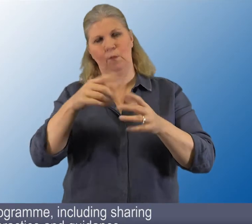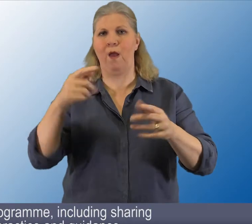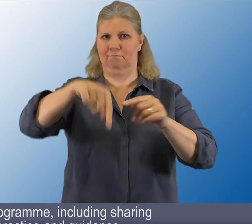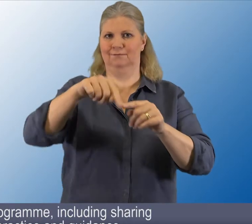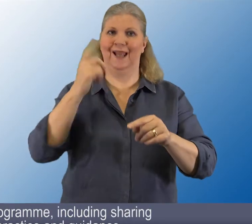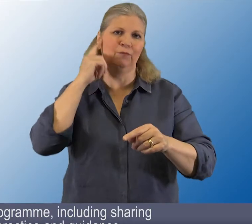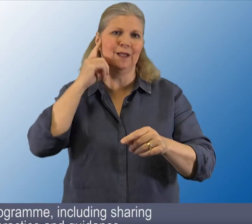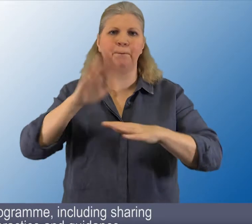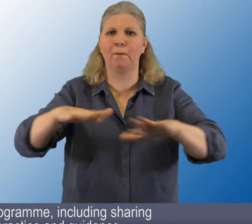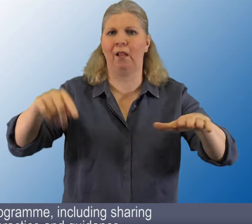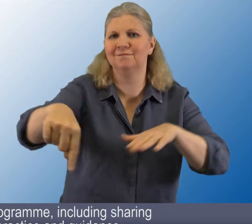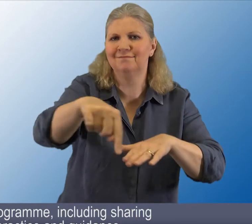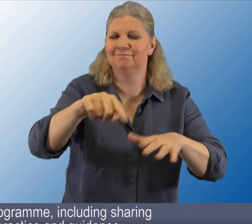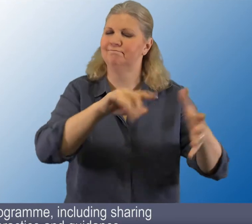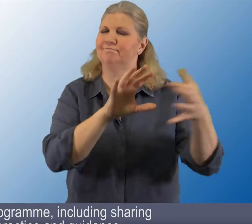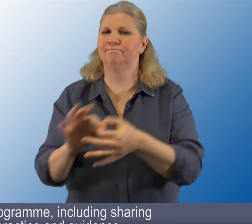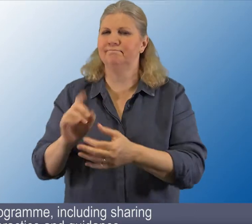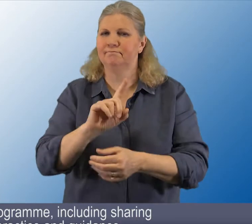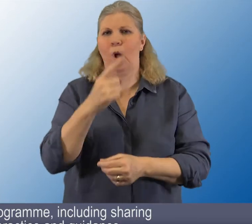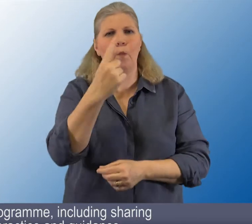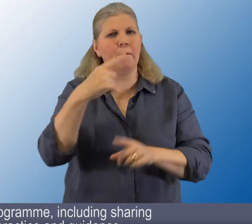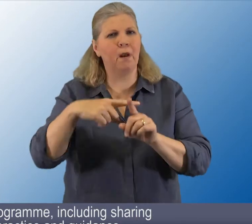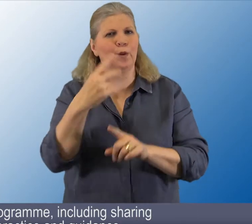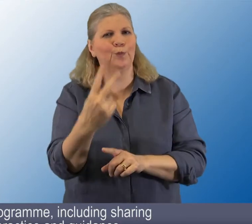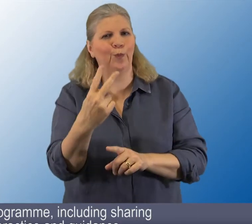Plus Network. 16. includes sharing best practice and guidance.